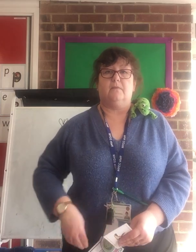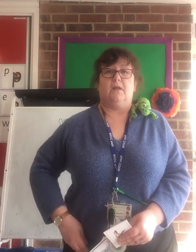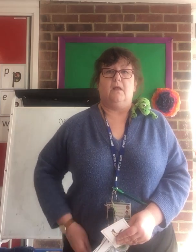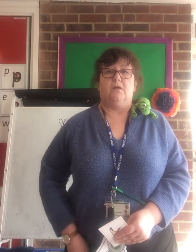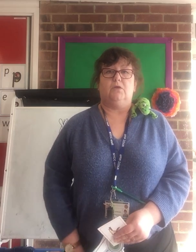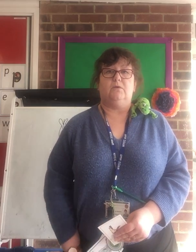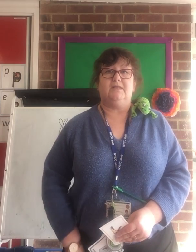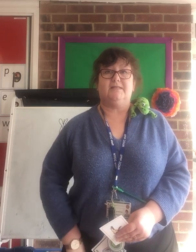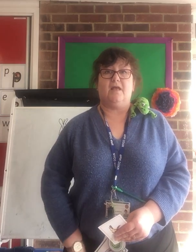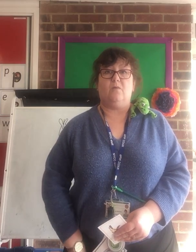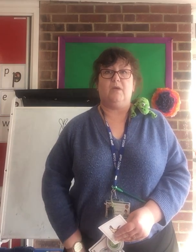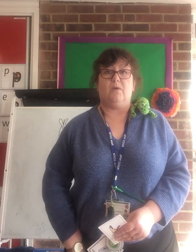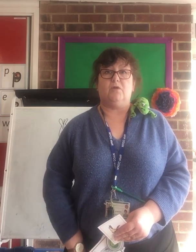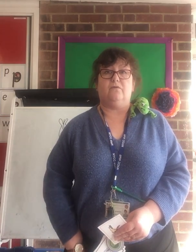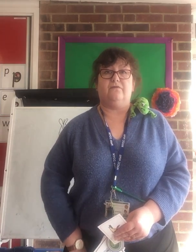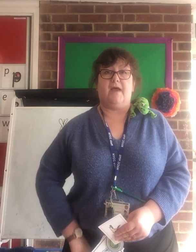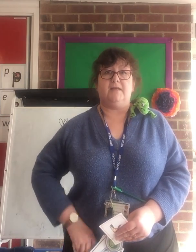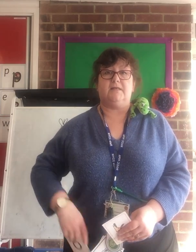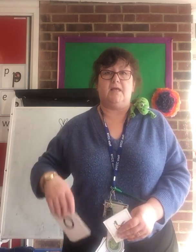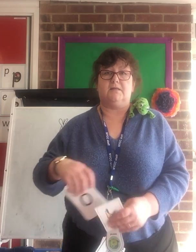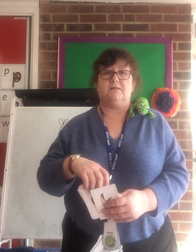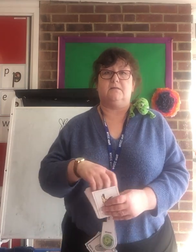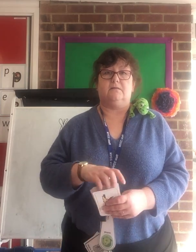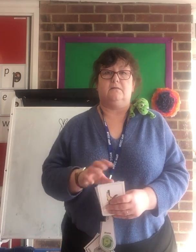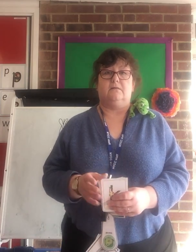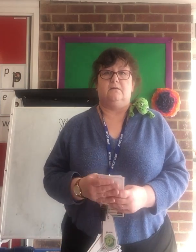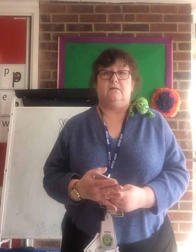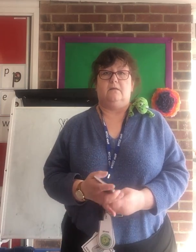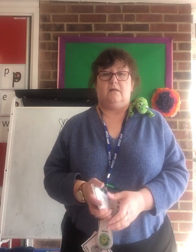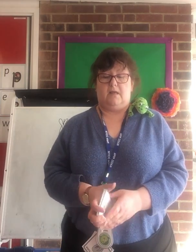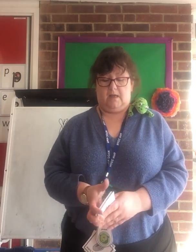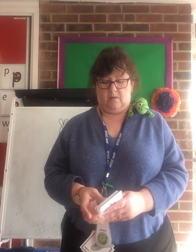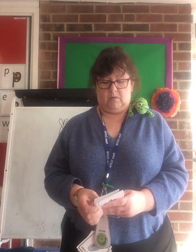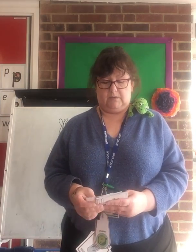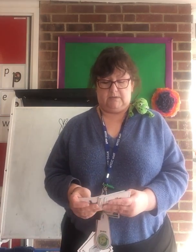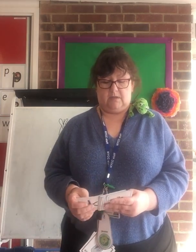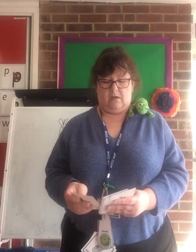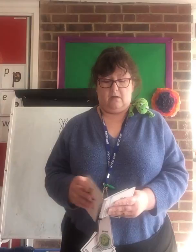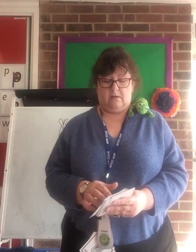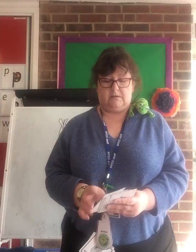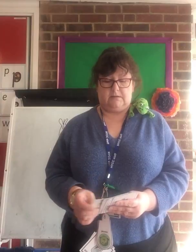You need to tell me when you find it in amongst the cards.